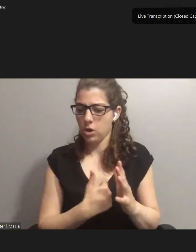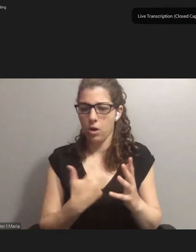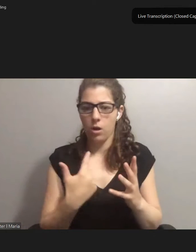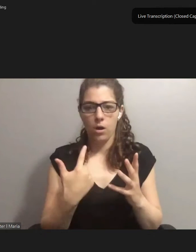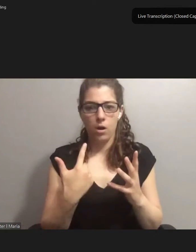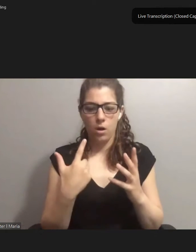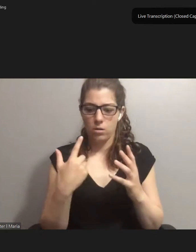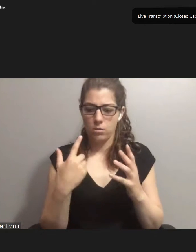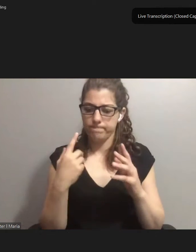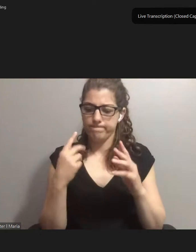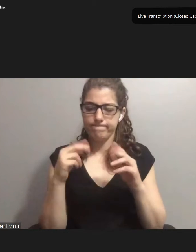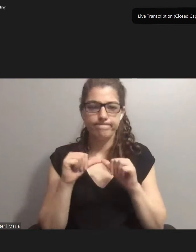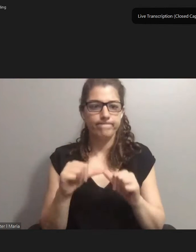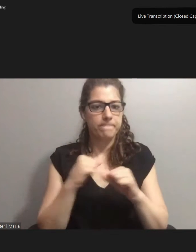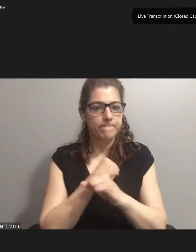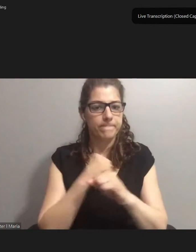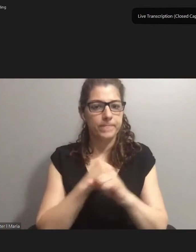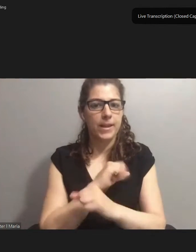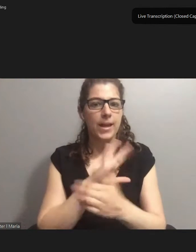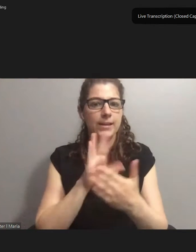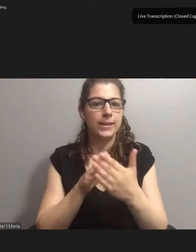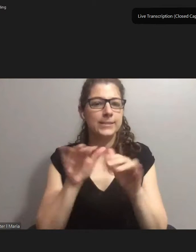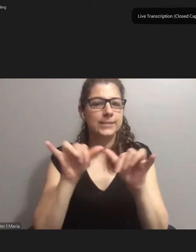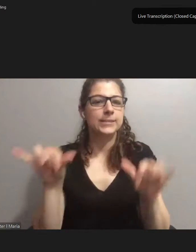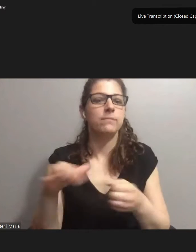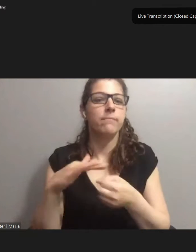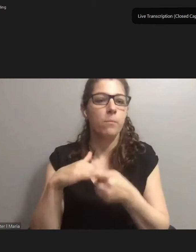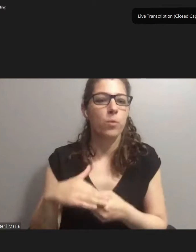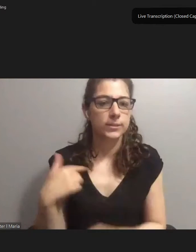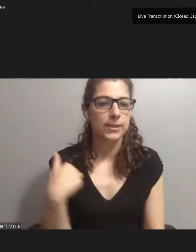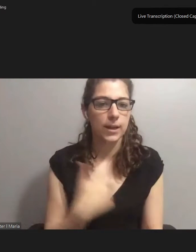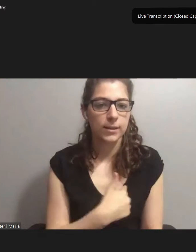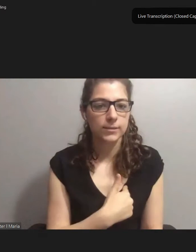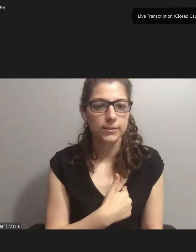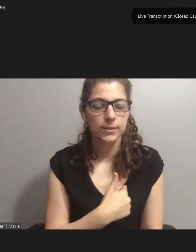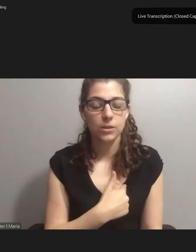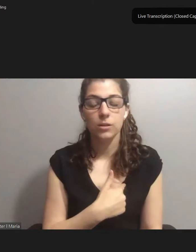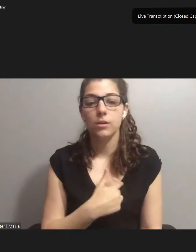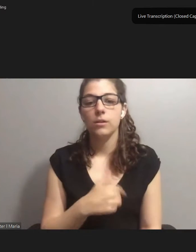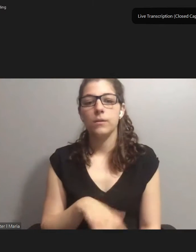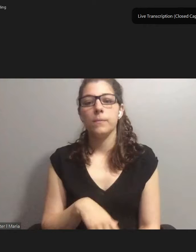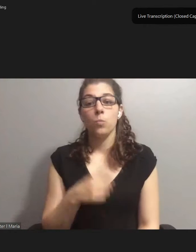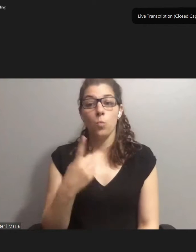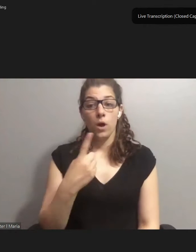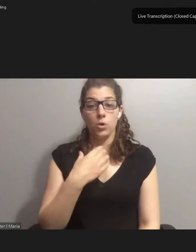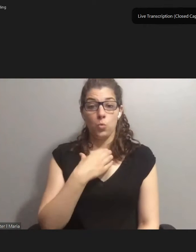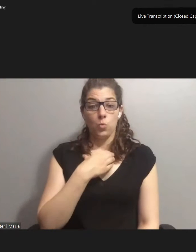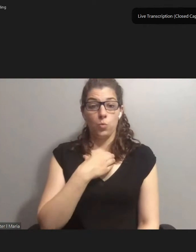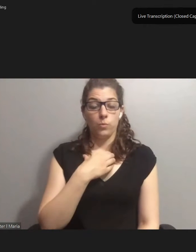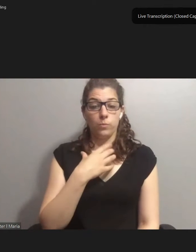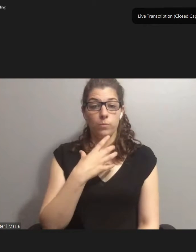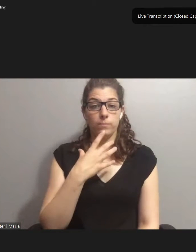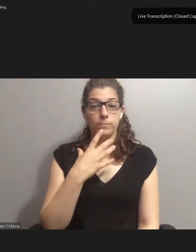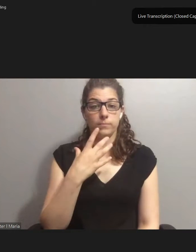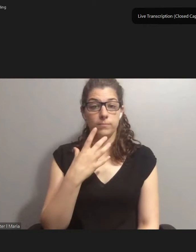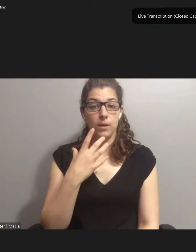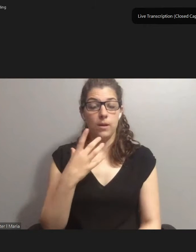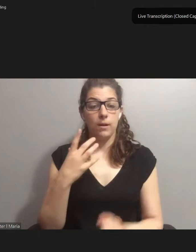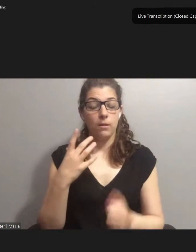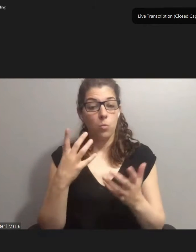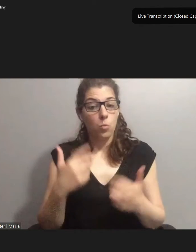system that oppresses us. One wish to live a minimally decent life.